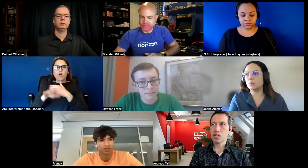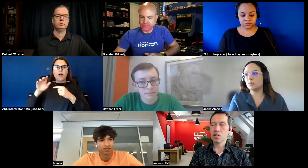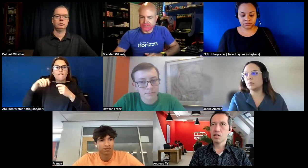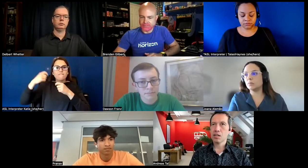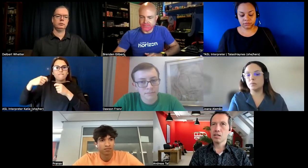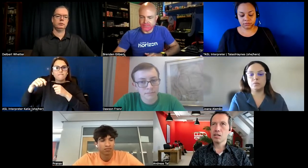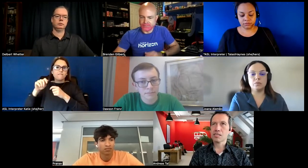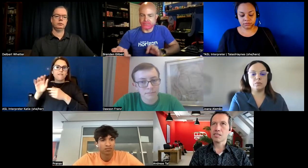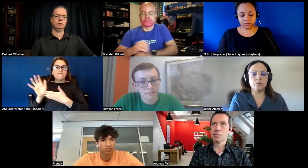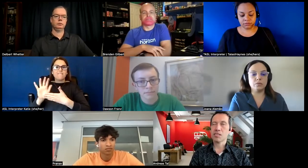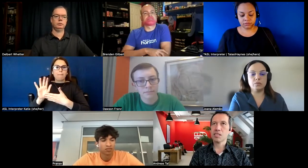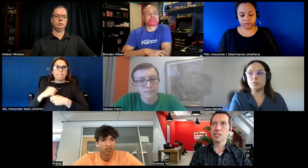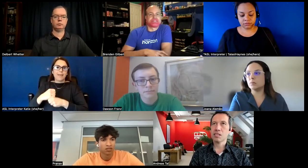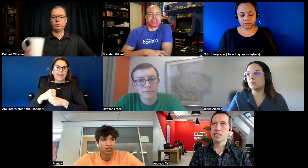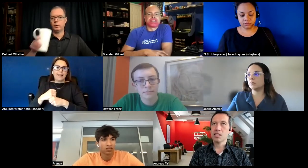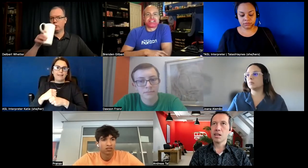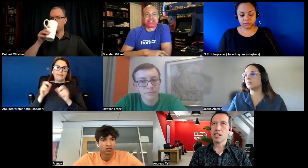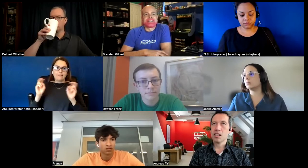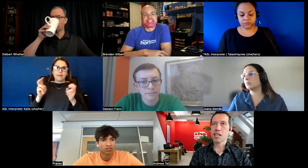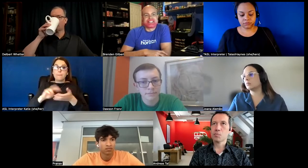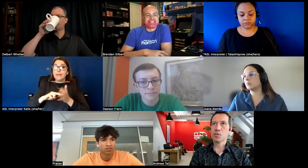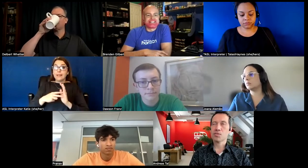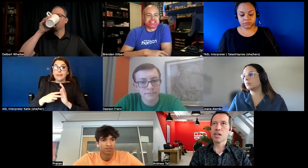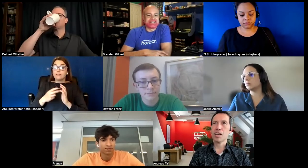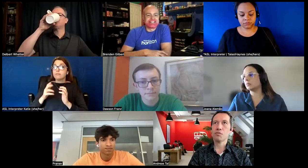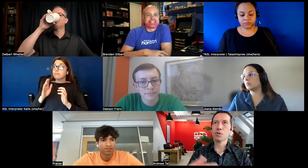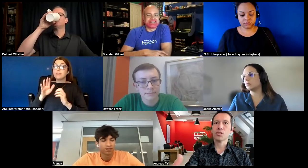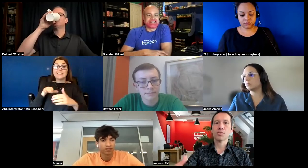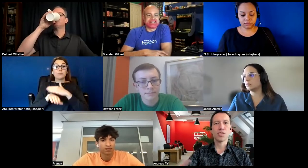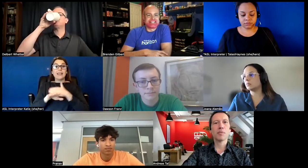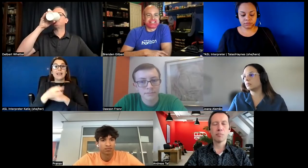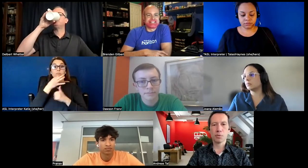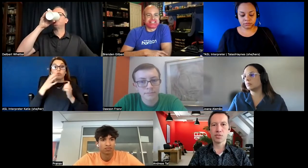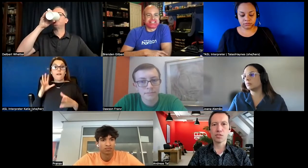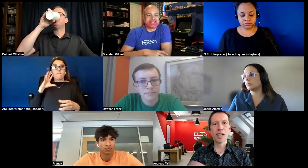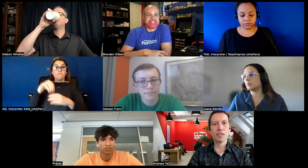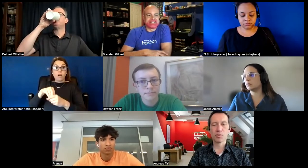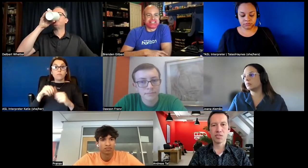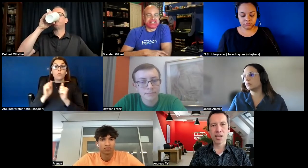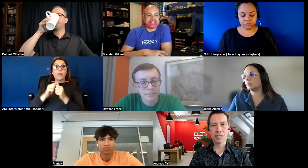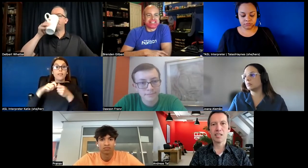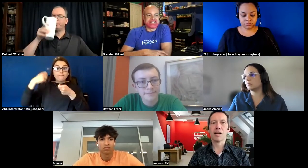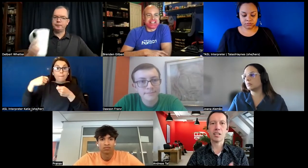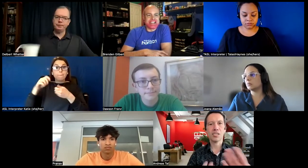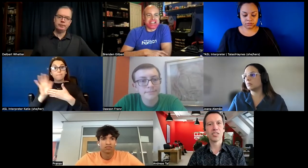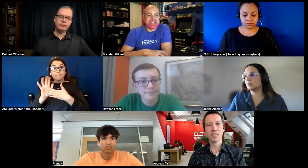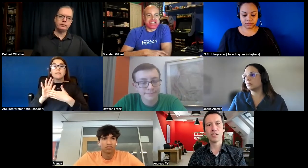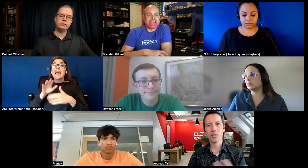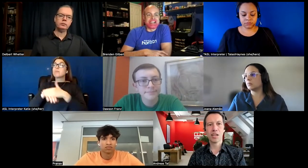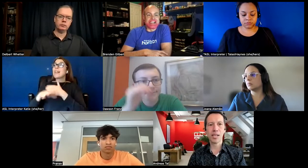accessibility experts are involved in the filmmaking process right from the start and are discussing with the director